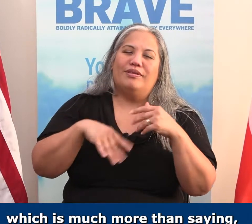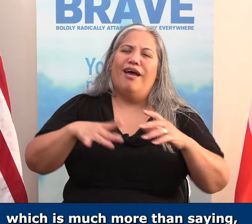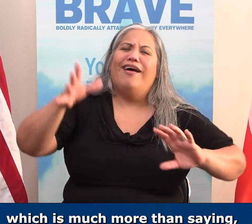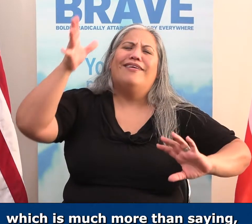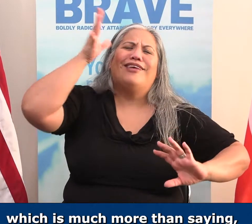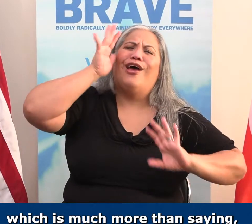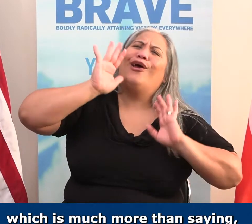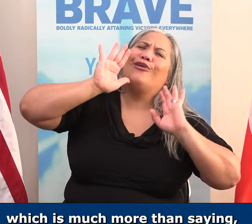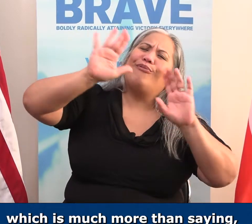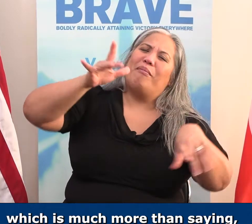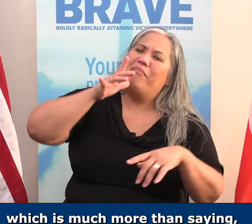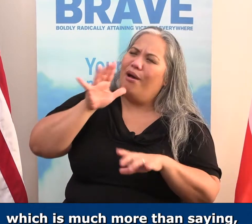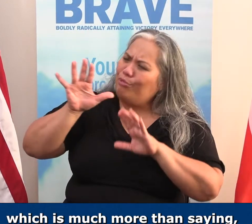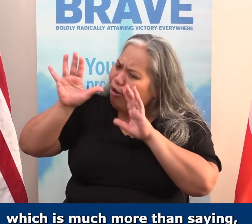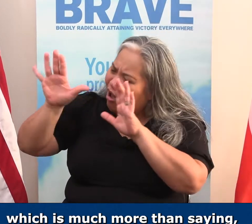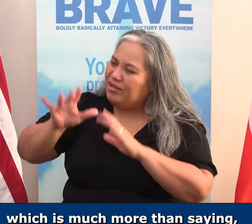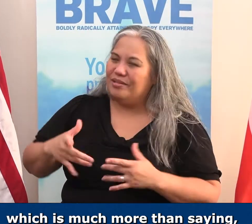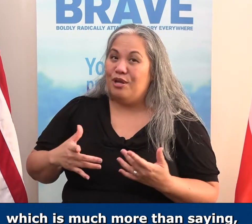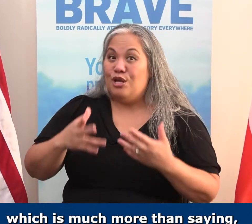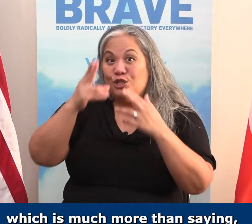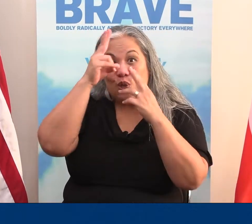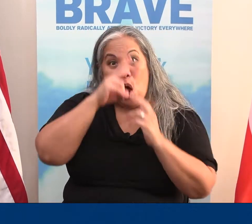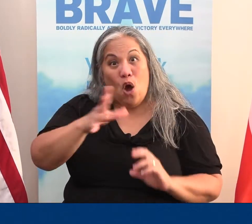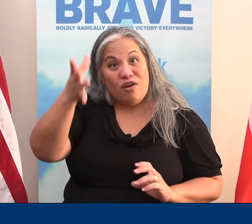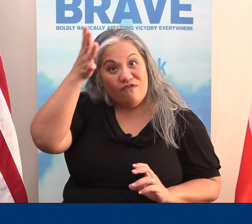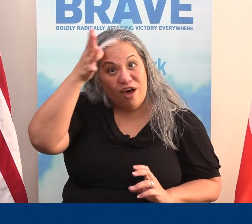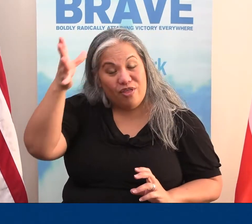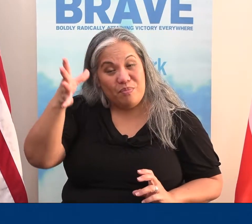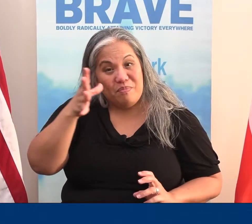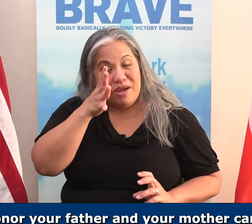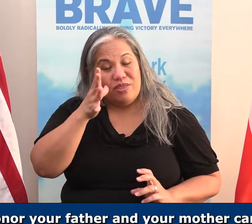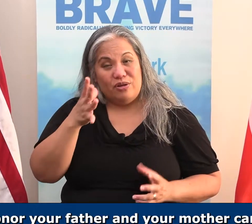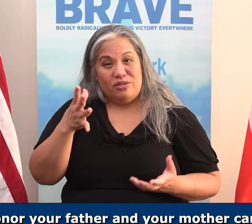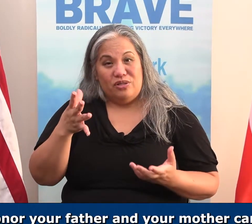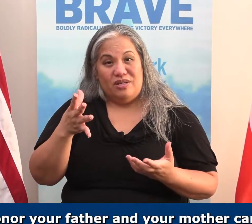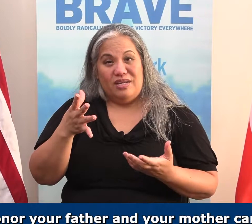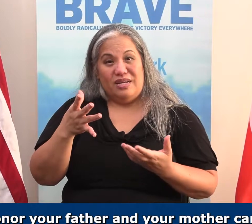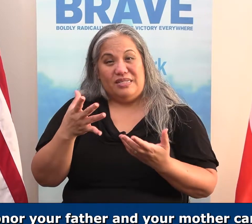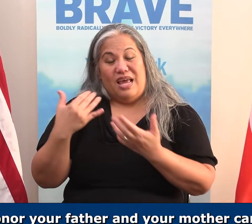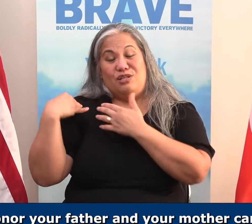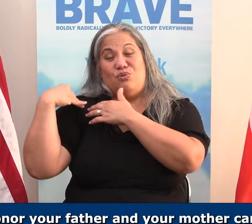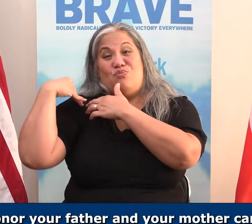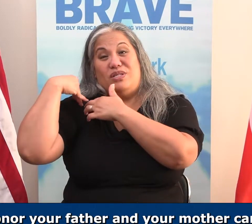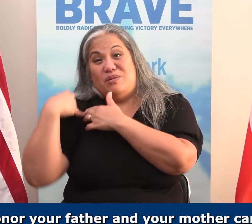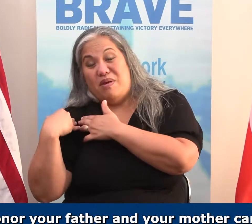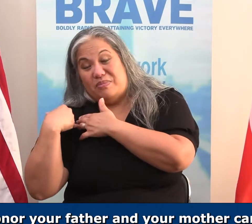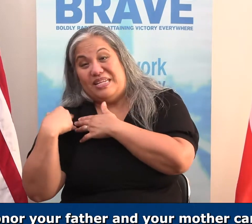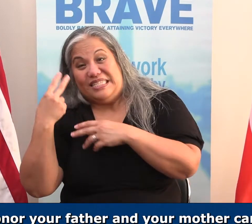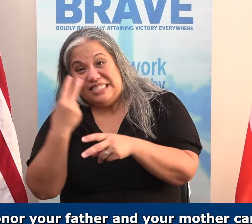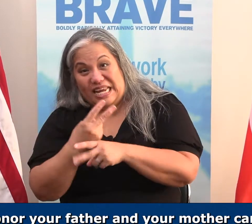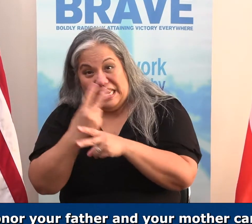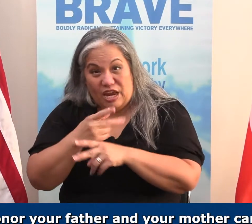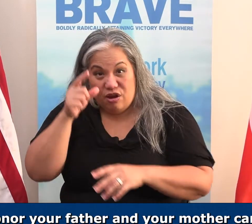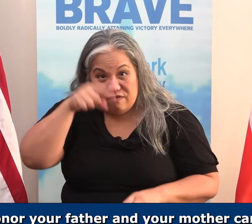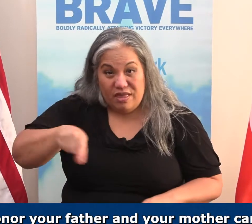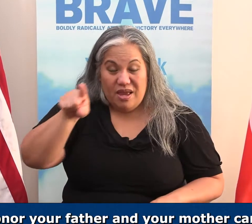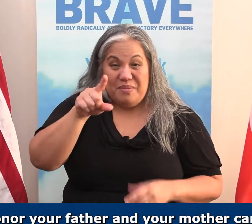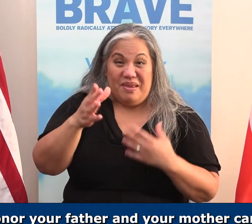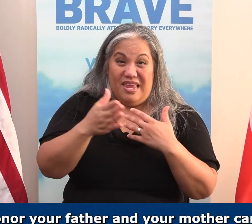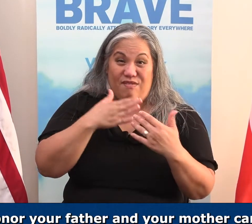dad, you're great, mom, you're awesome. To honor your father and your mother carries with it the weight of taking care of